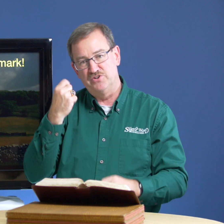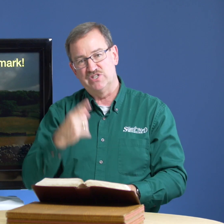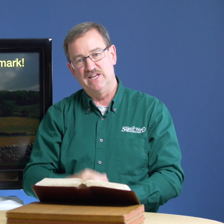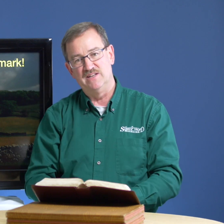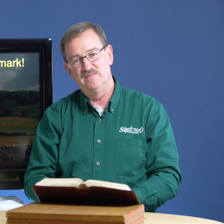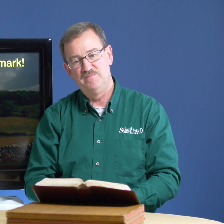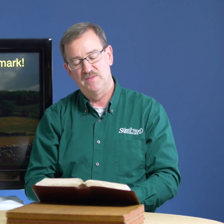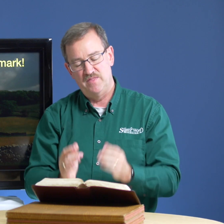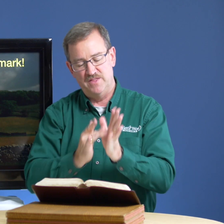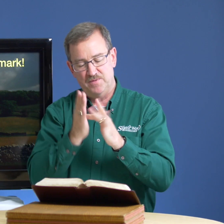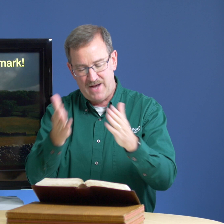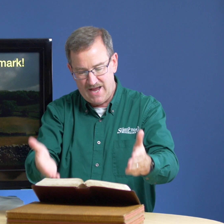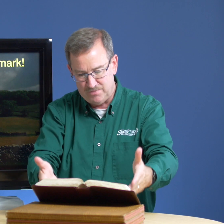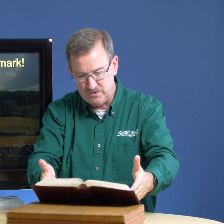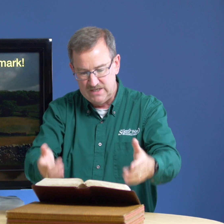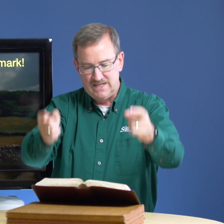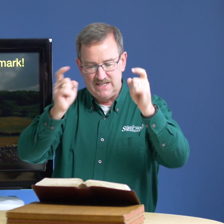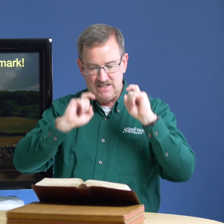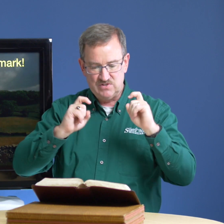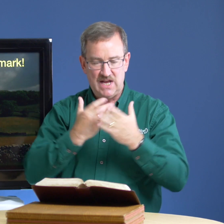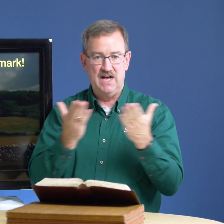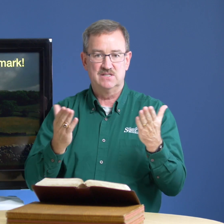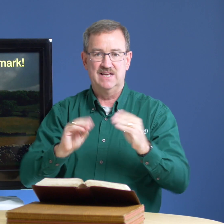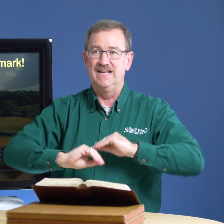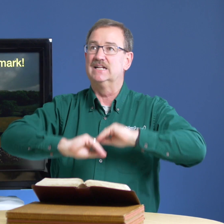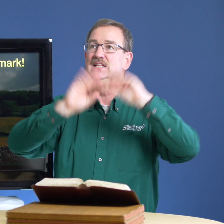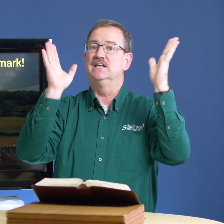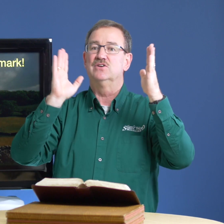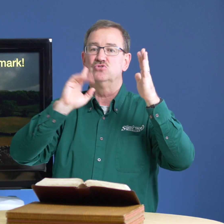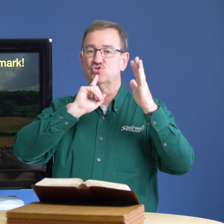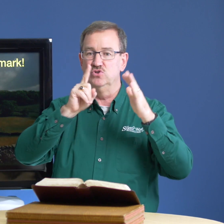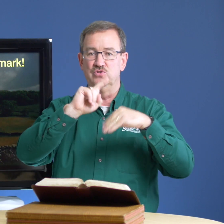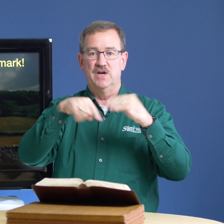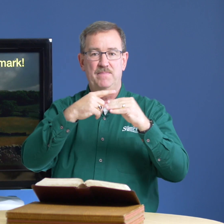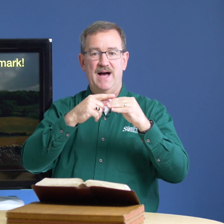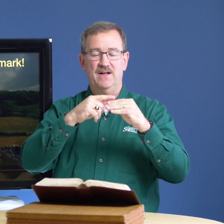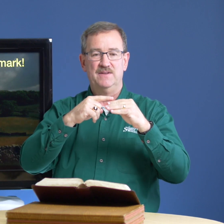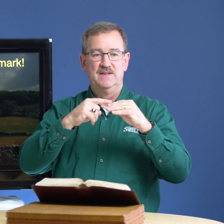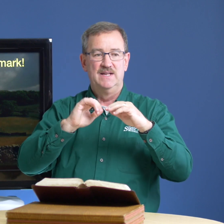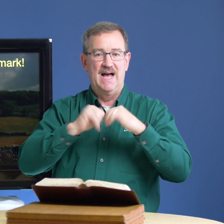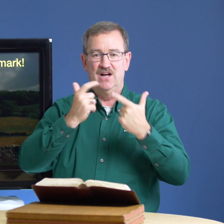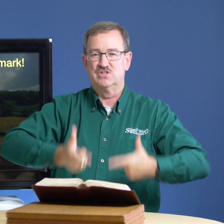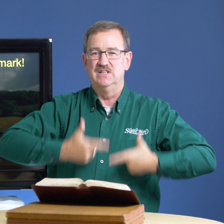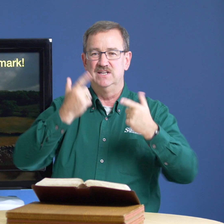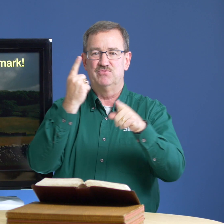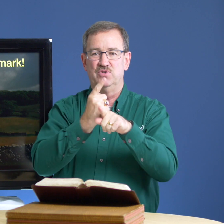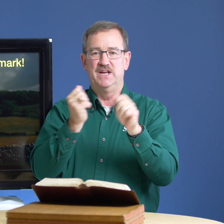understand that the bible gives us a clear truth about how to live right